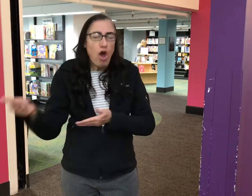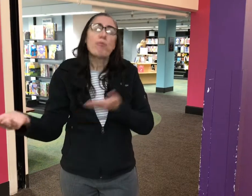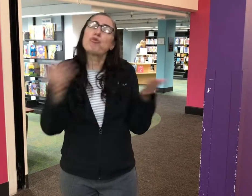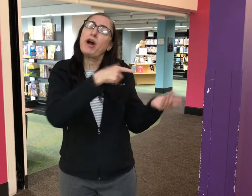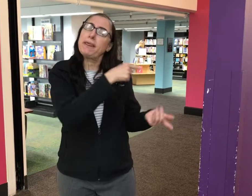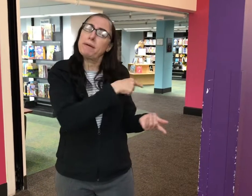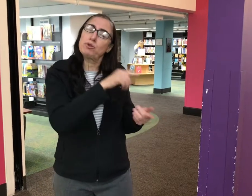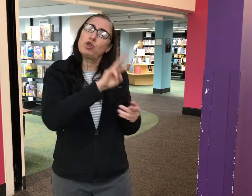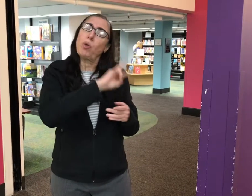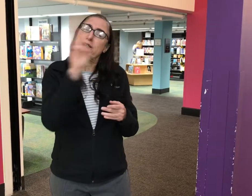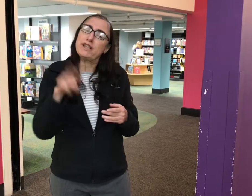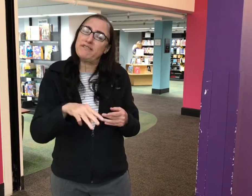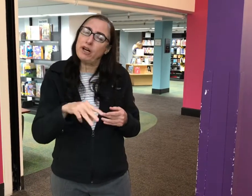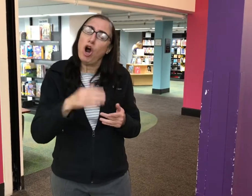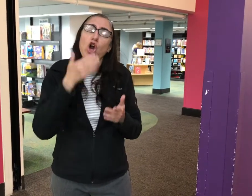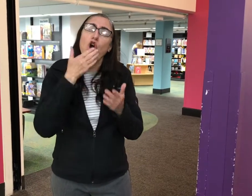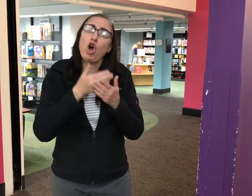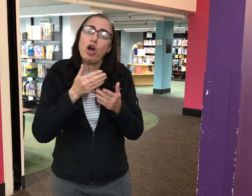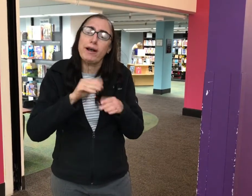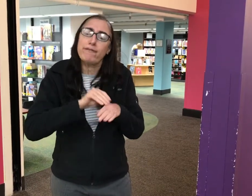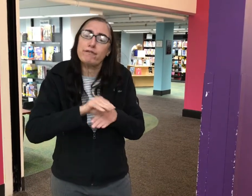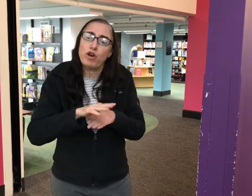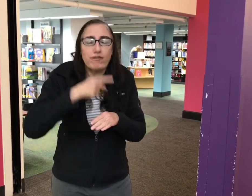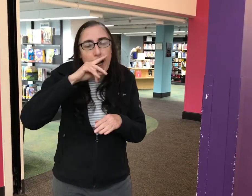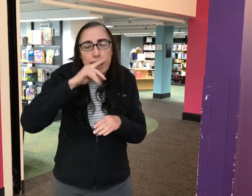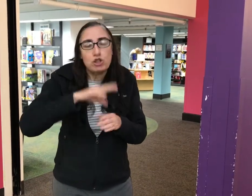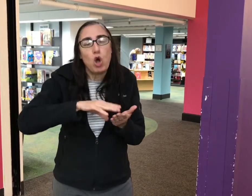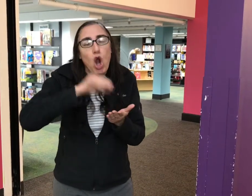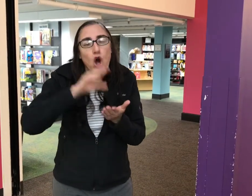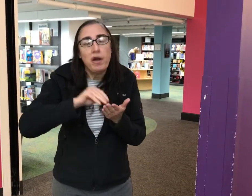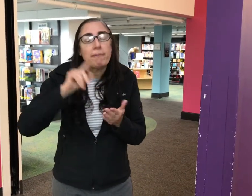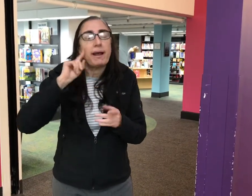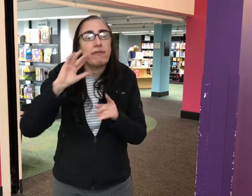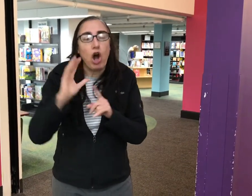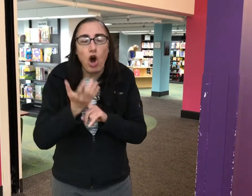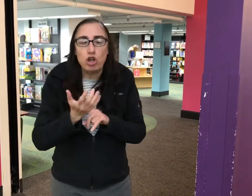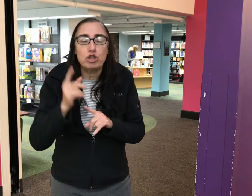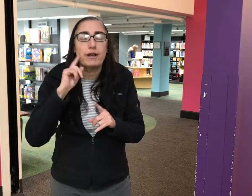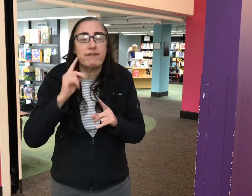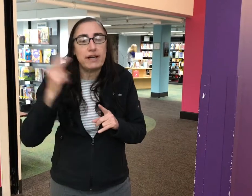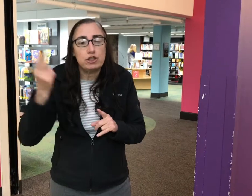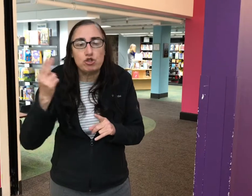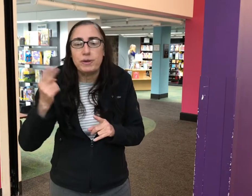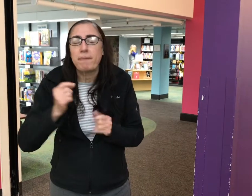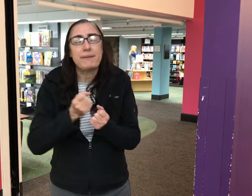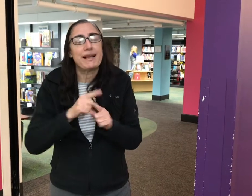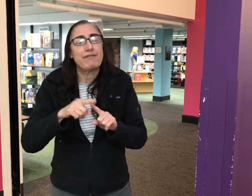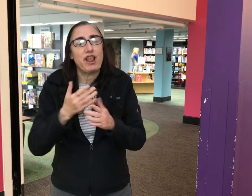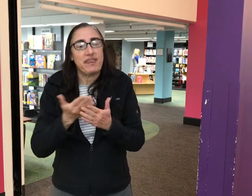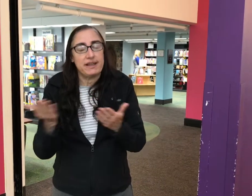not to do what they do, good and good because of course, it's a good time.